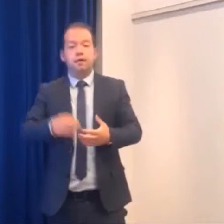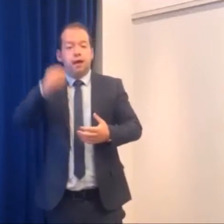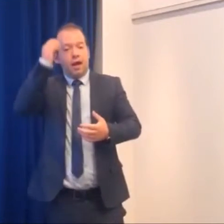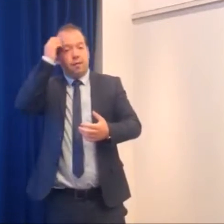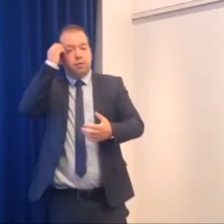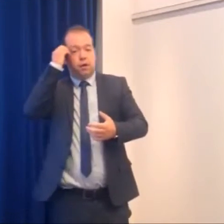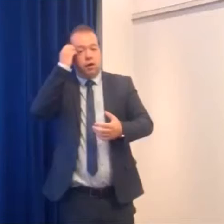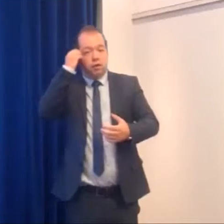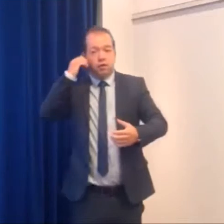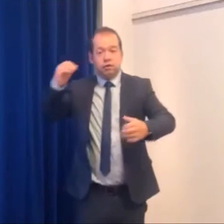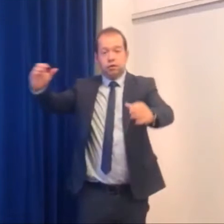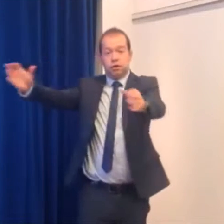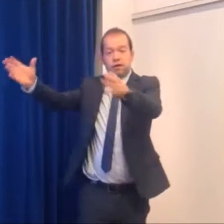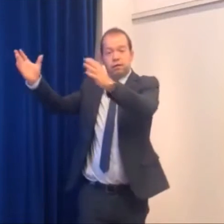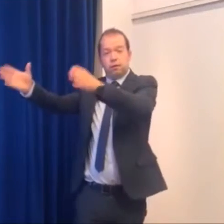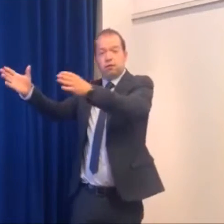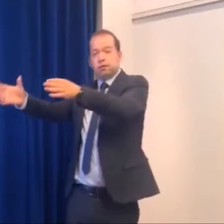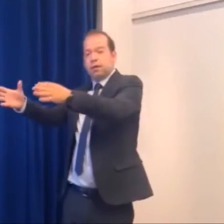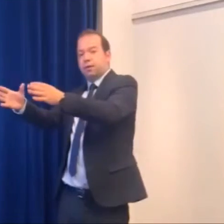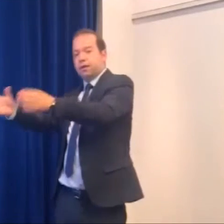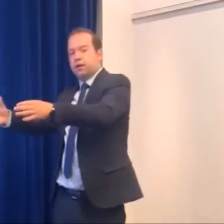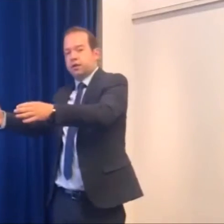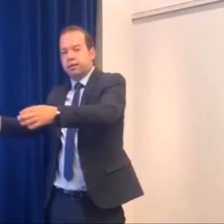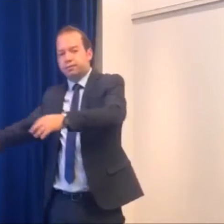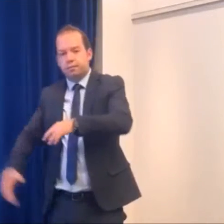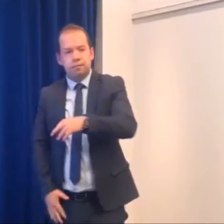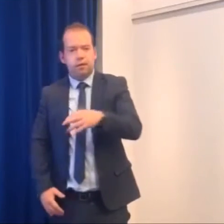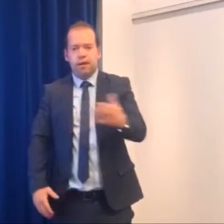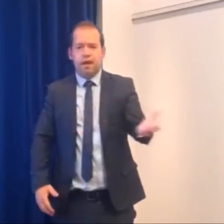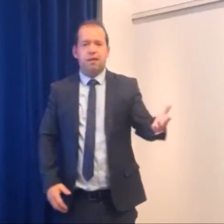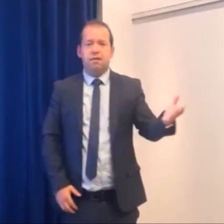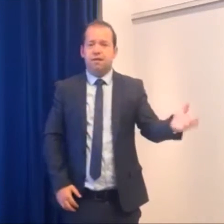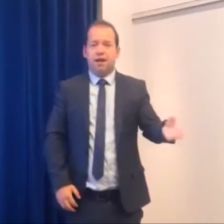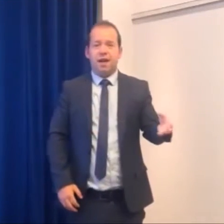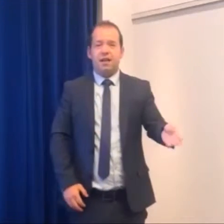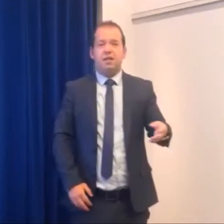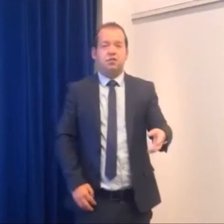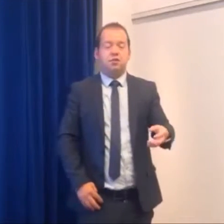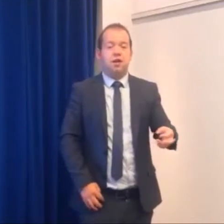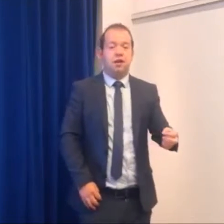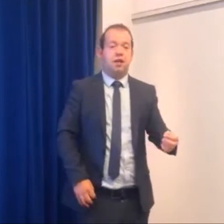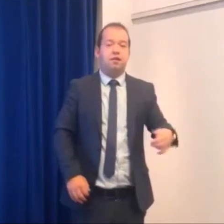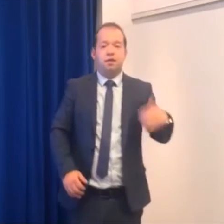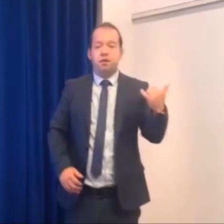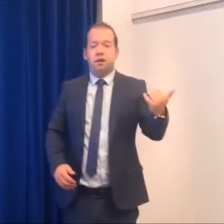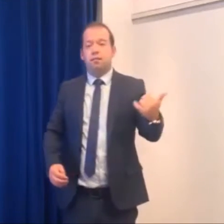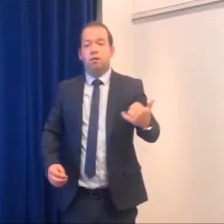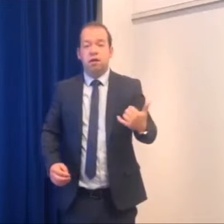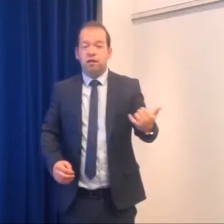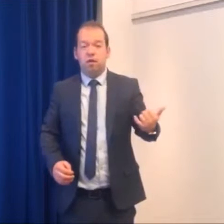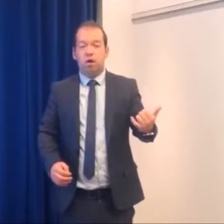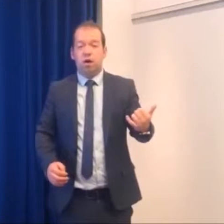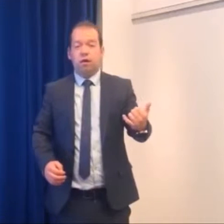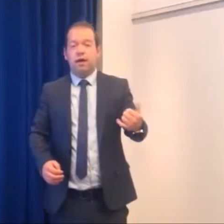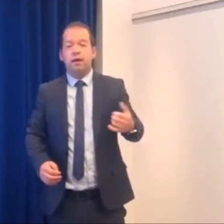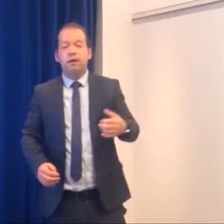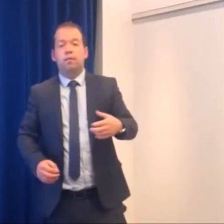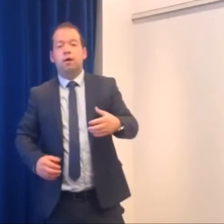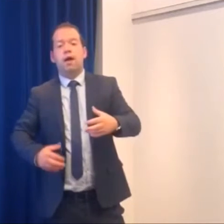and so what I'm going to do is I'm going to give them their own separate territory again if there's kind of any issues like that I'm going to phone call away but